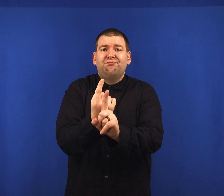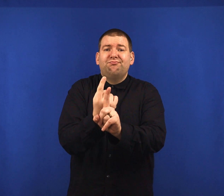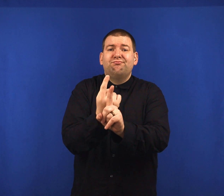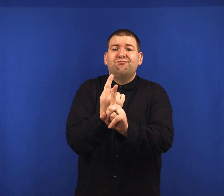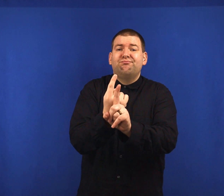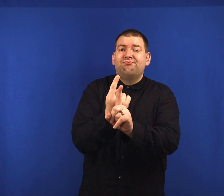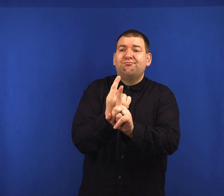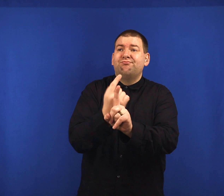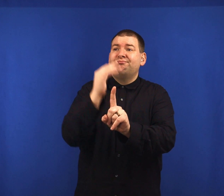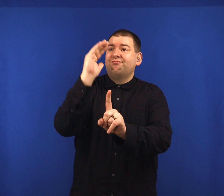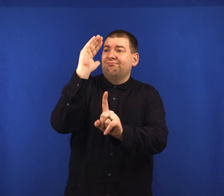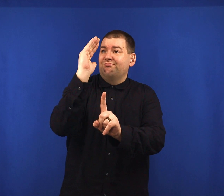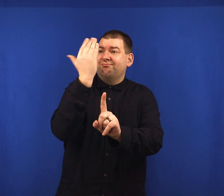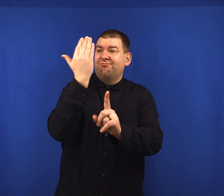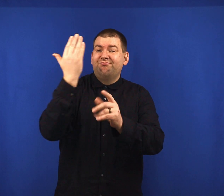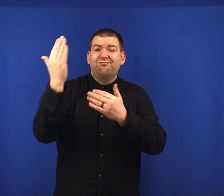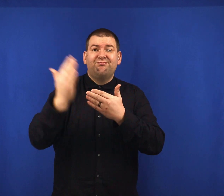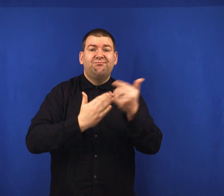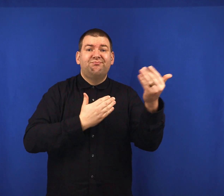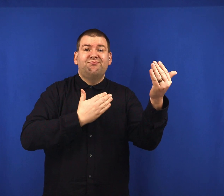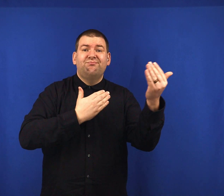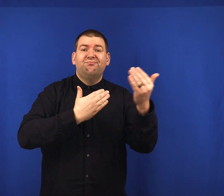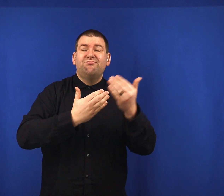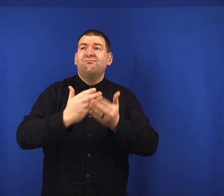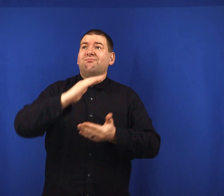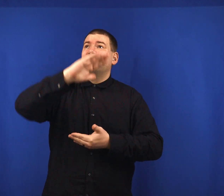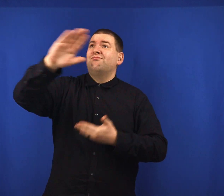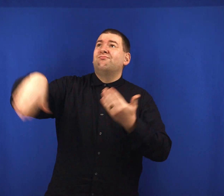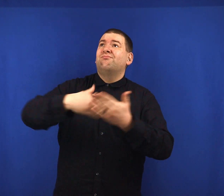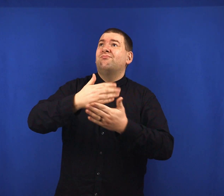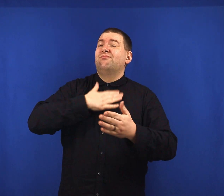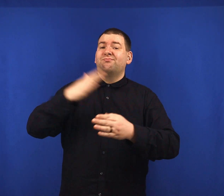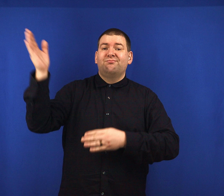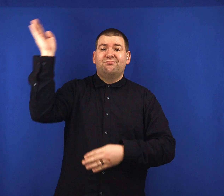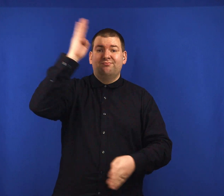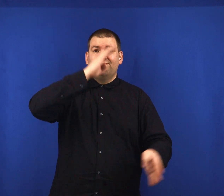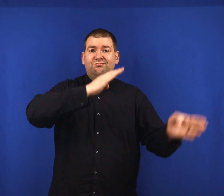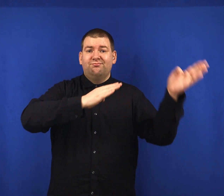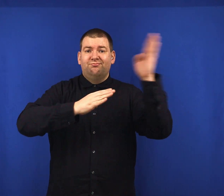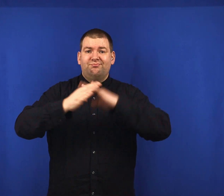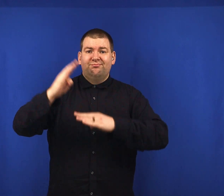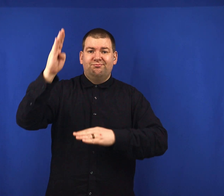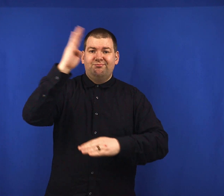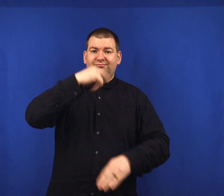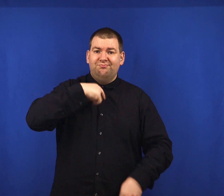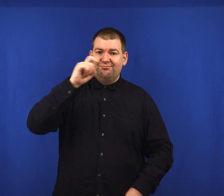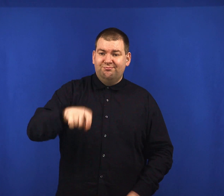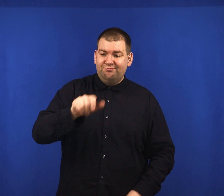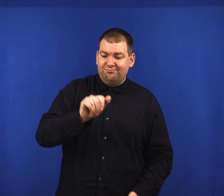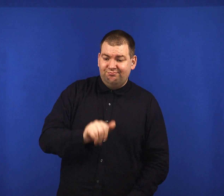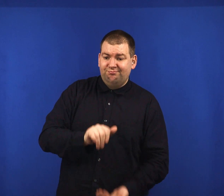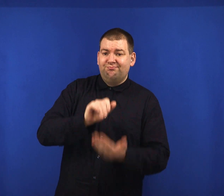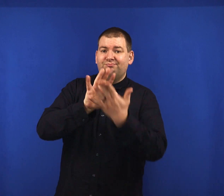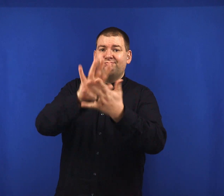It seems through my trials I must go in